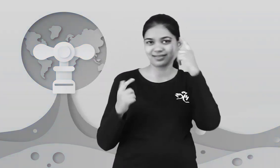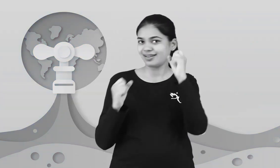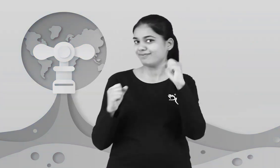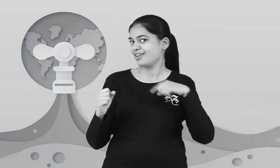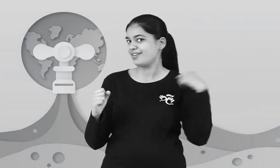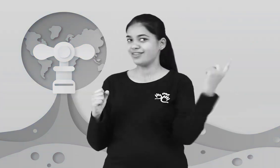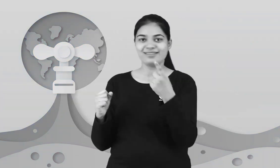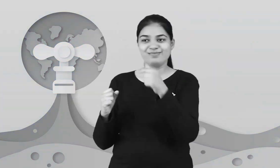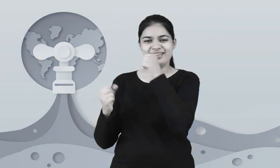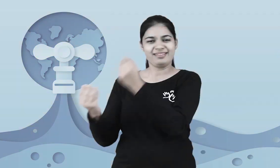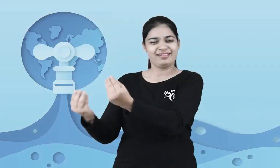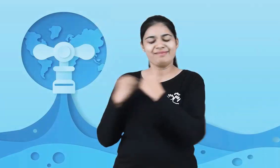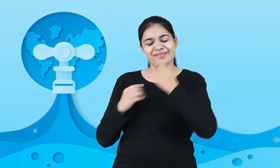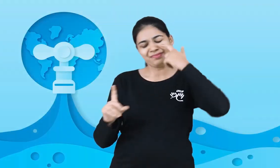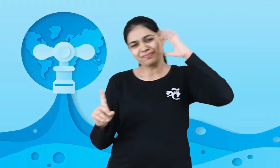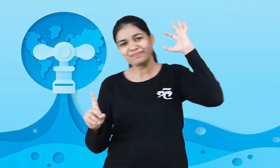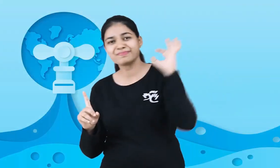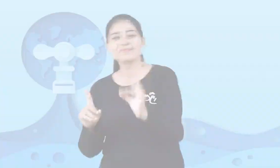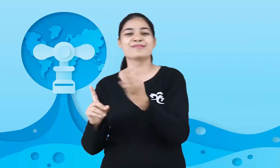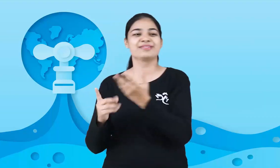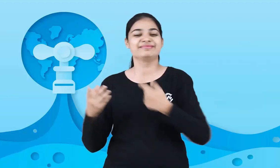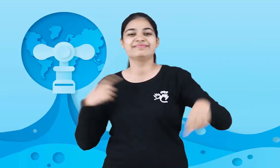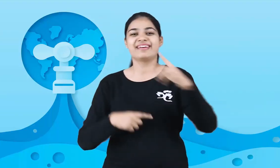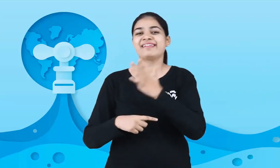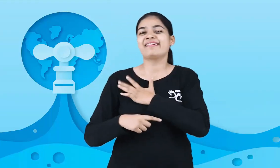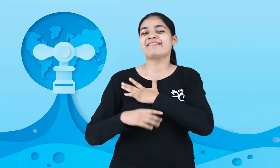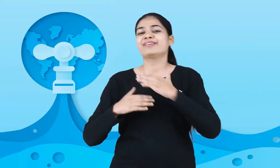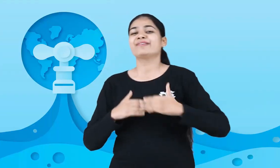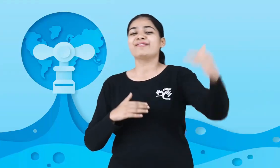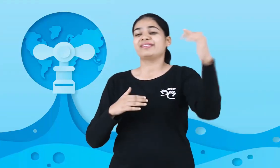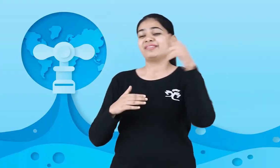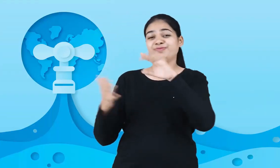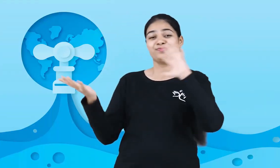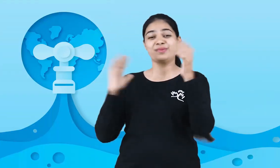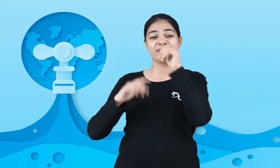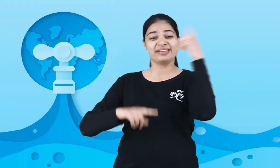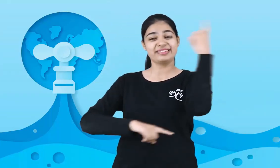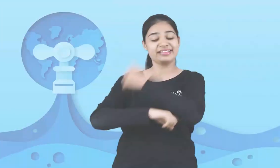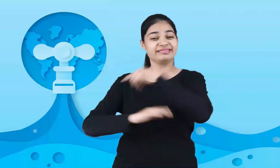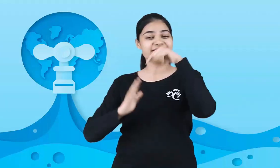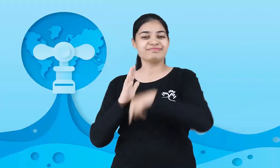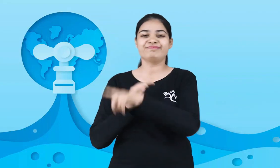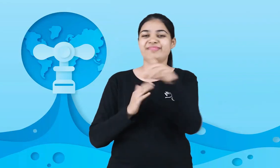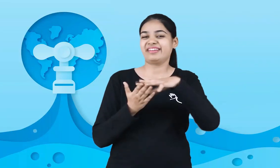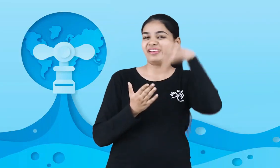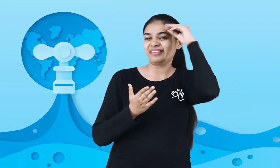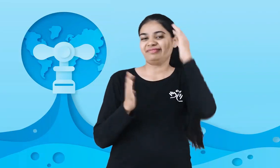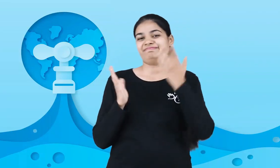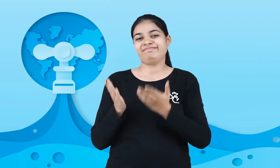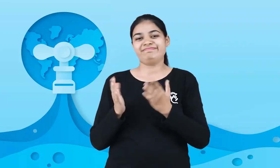water insecurity. And this World Water Day, we learn as we emphasize for a prosperous future future we with water and Thank